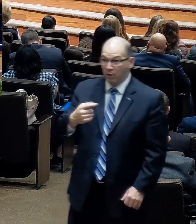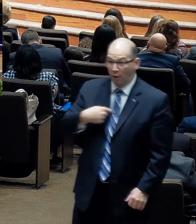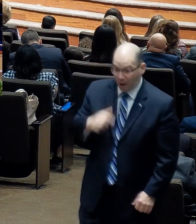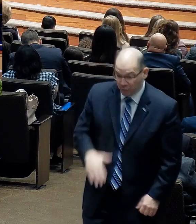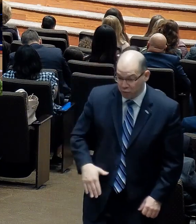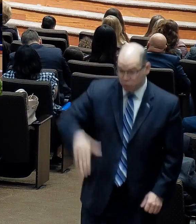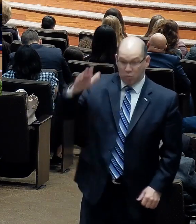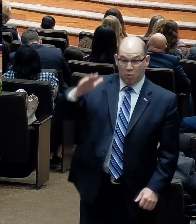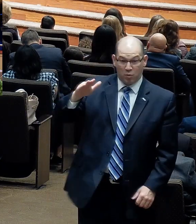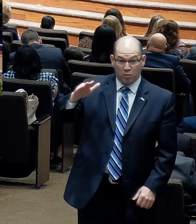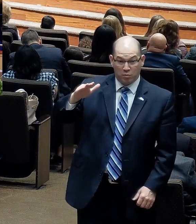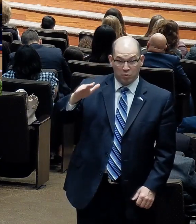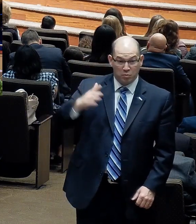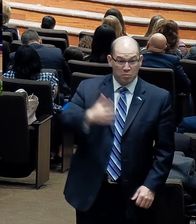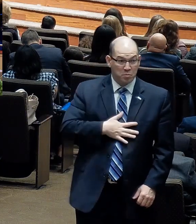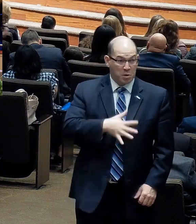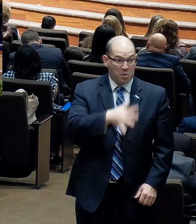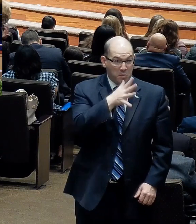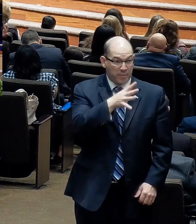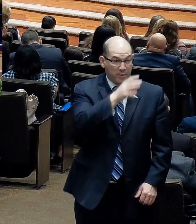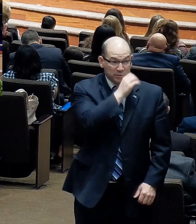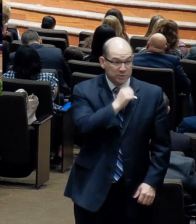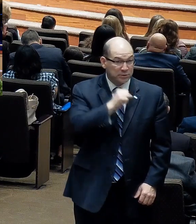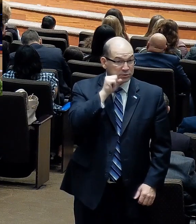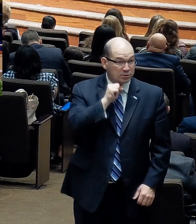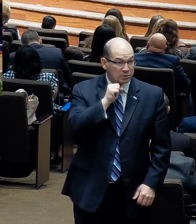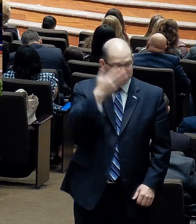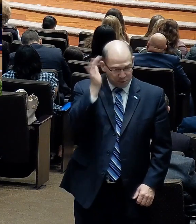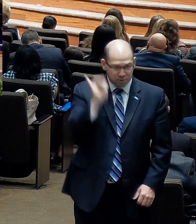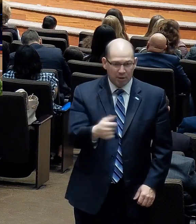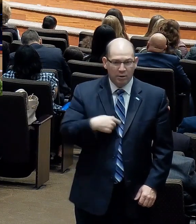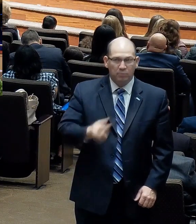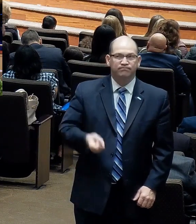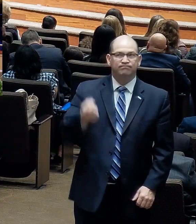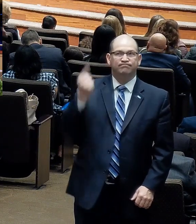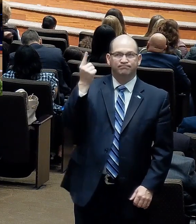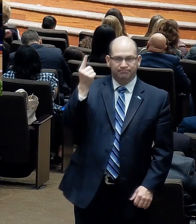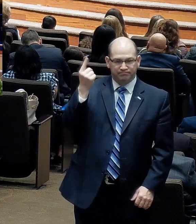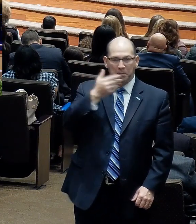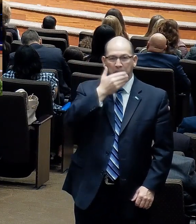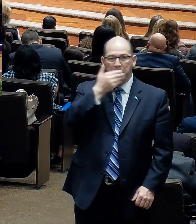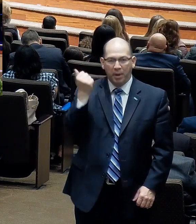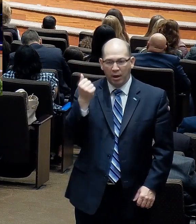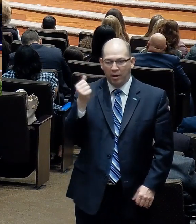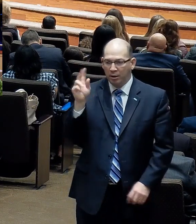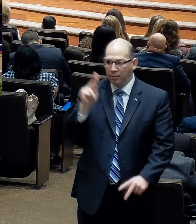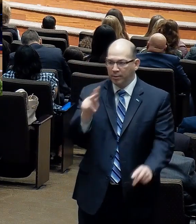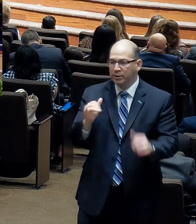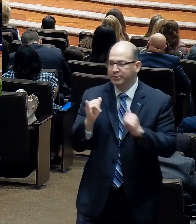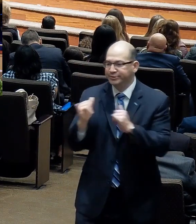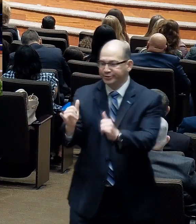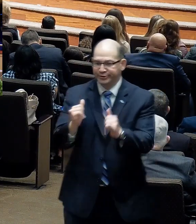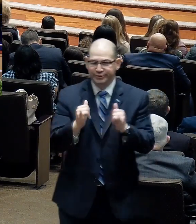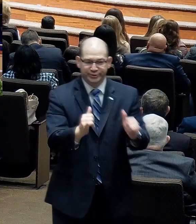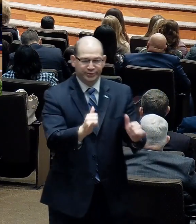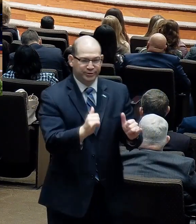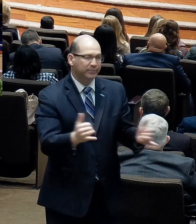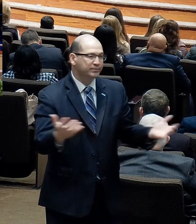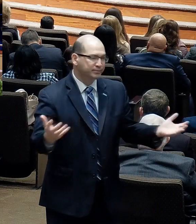child that is raised by a single mom, but God has given me a deep love and compassion for those that are facing difficult family situations.